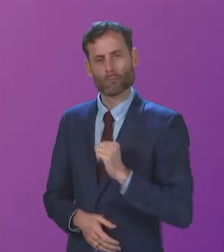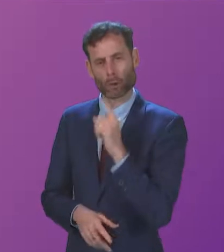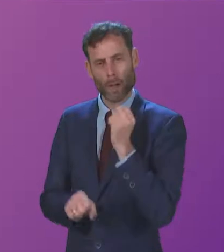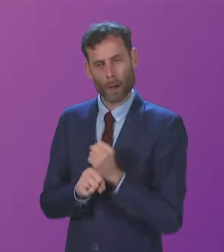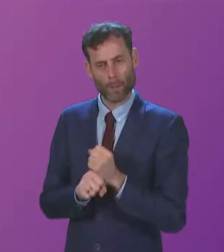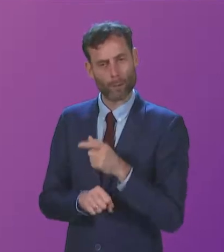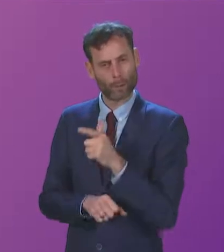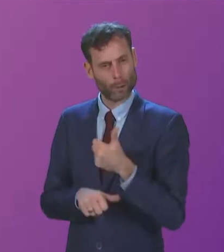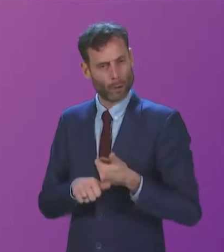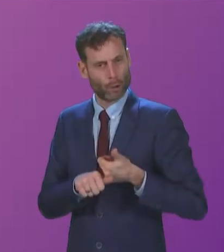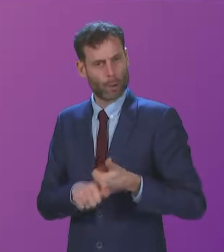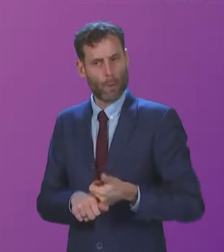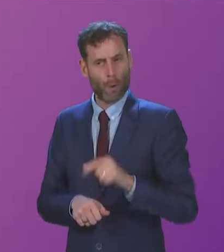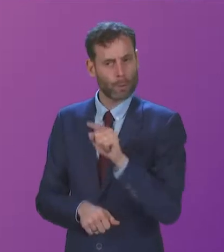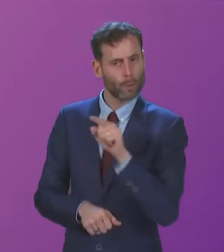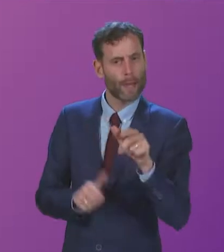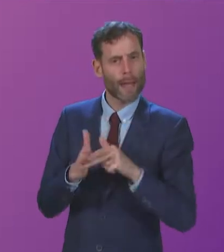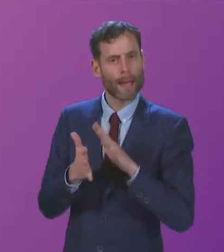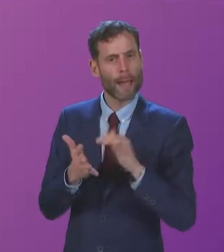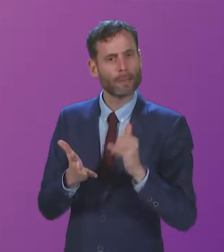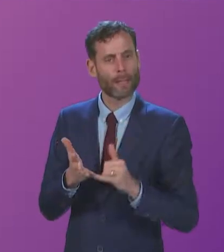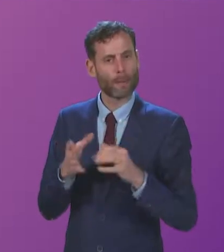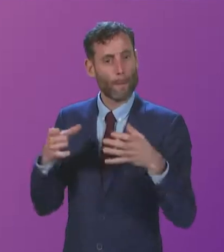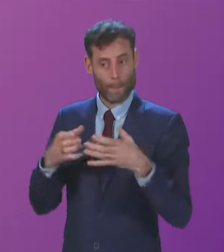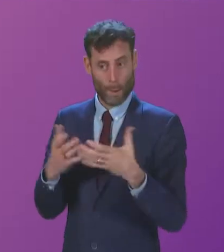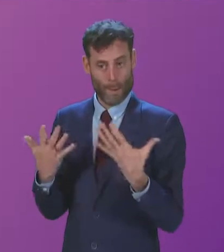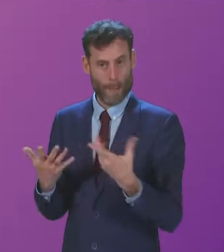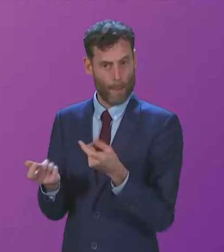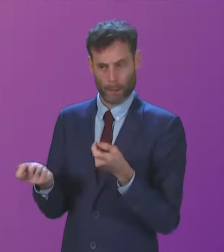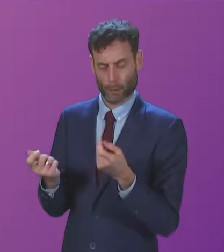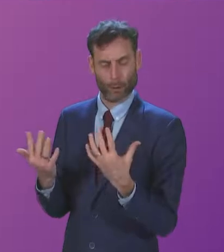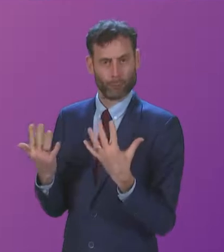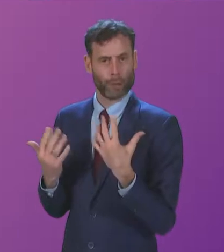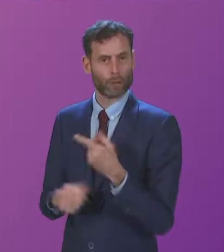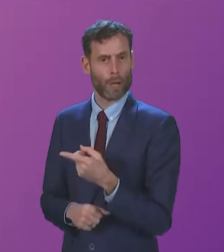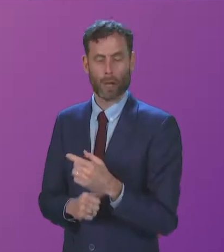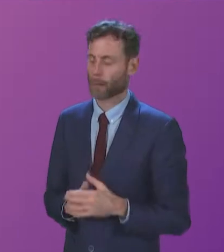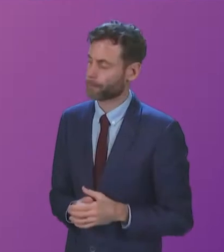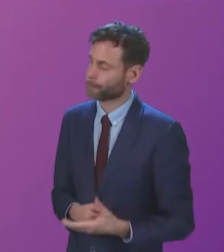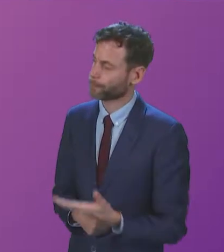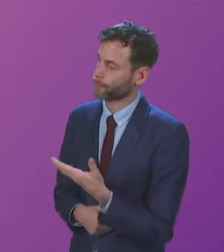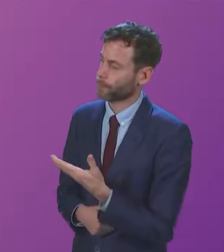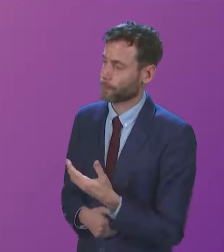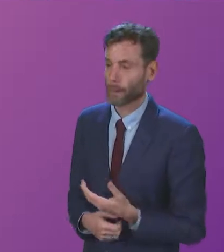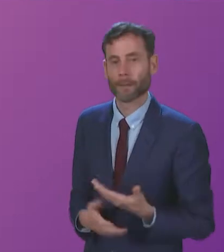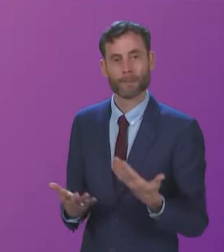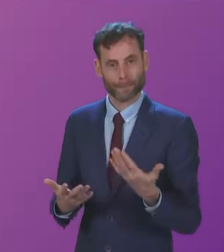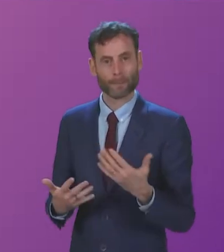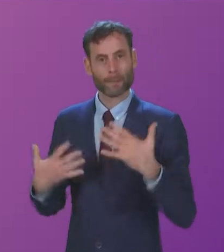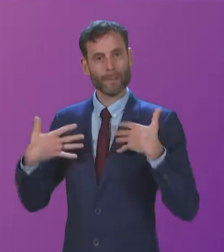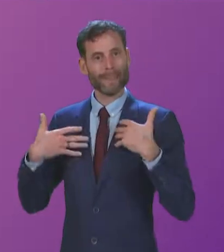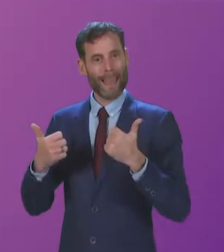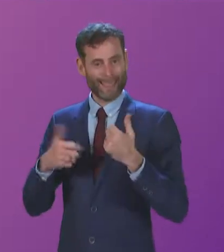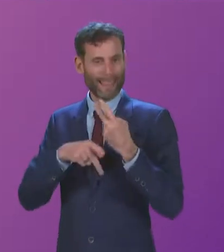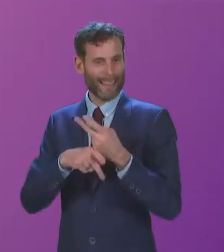it is giving to NHS boards that are under pressure. Cabinet Secretary Hamza Youssef. As members will be aware, the health and care